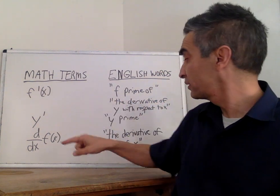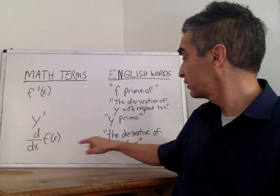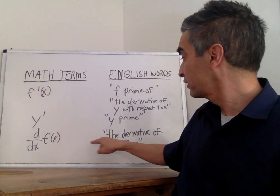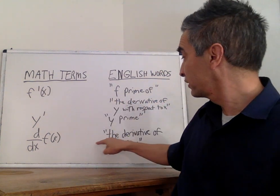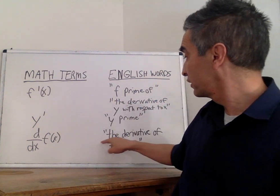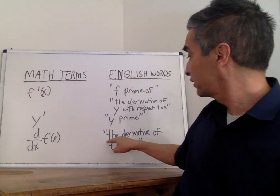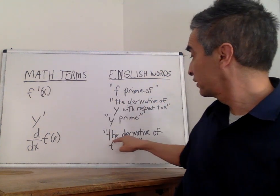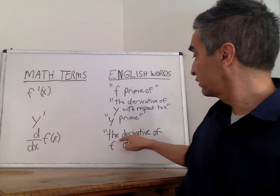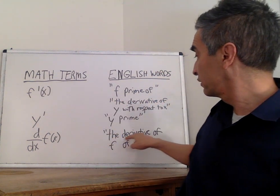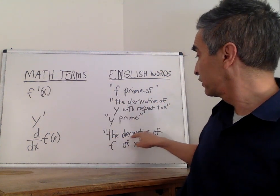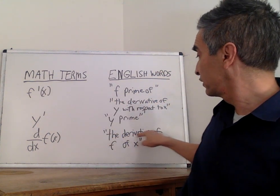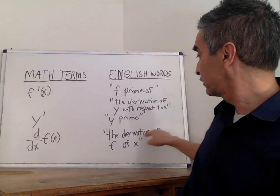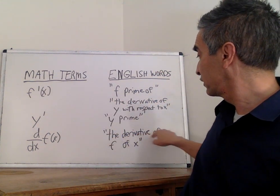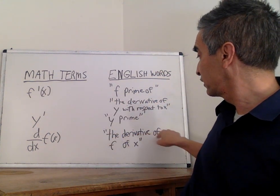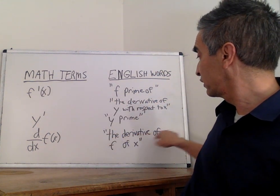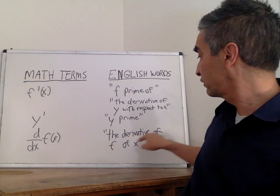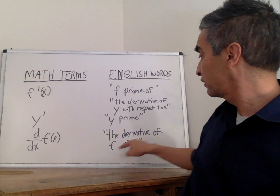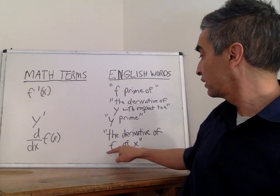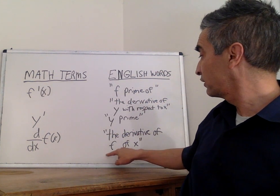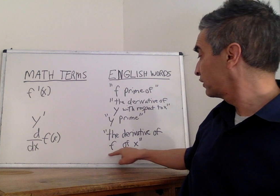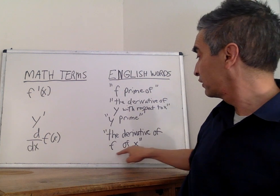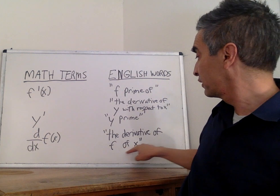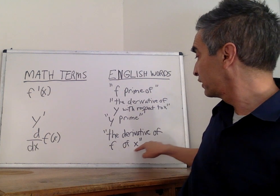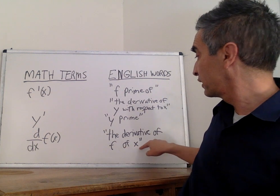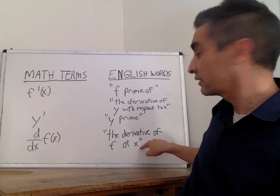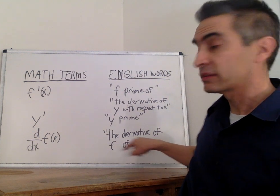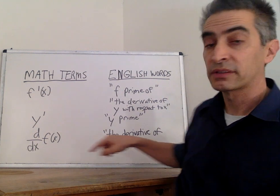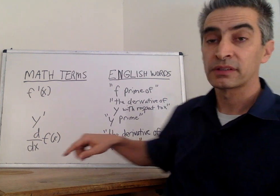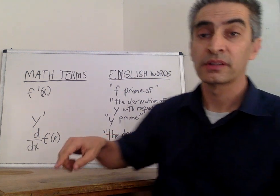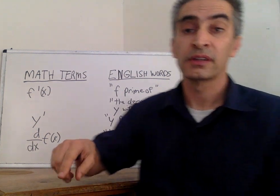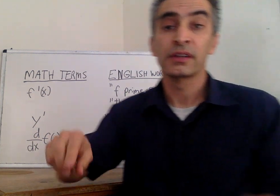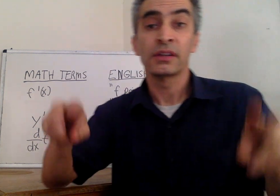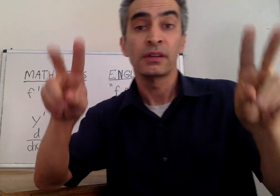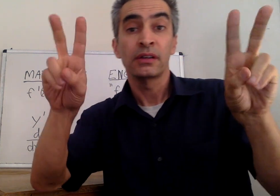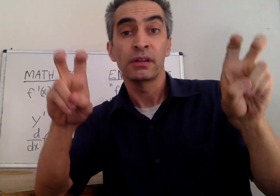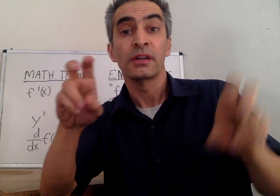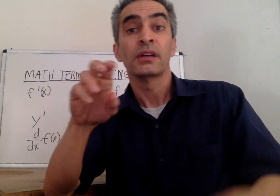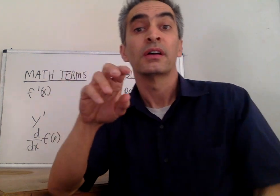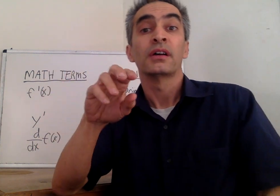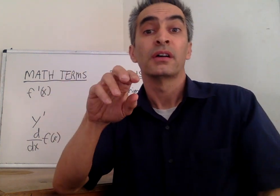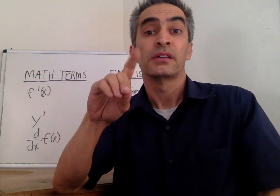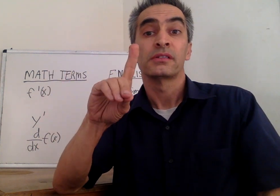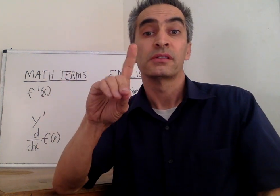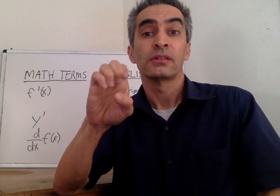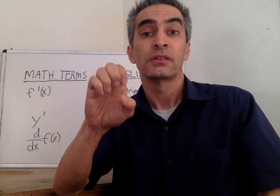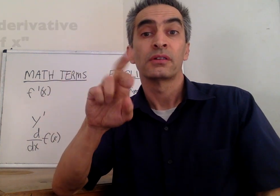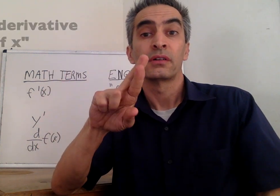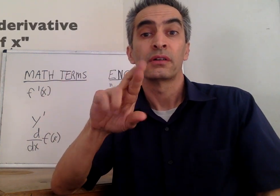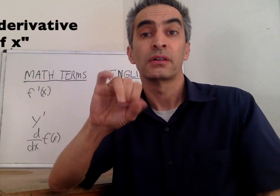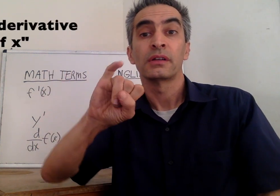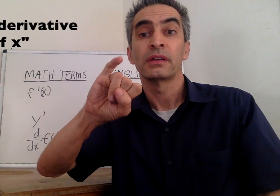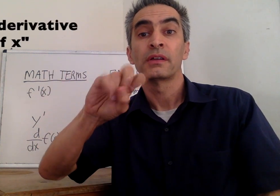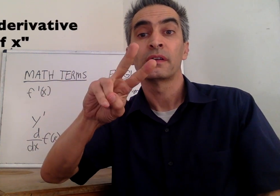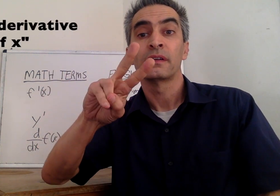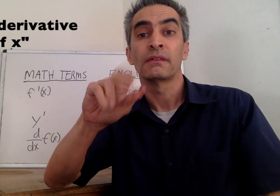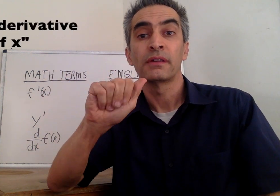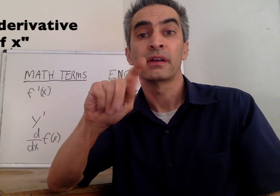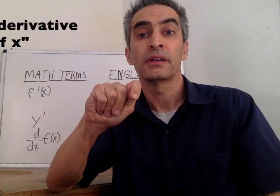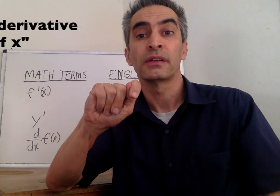And in English, the derivative of